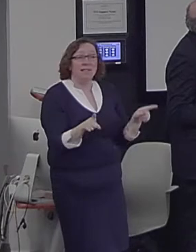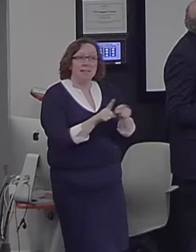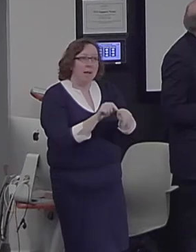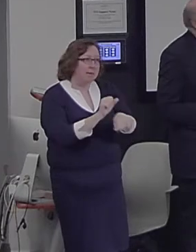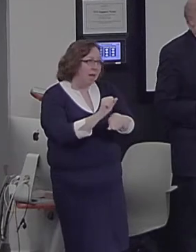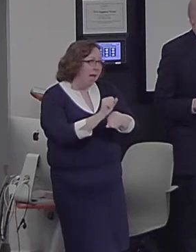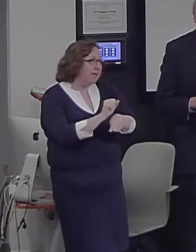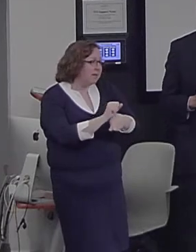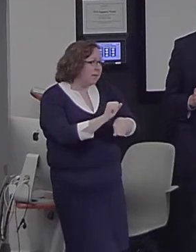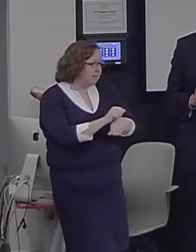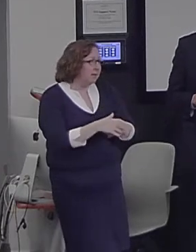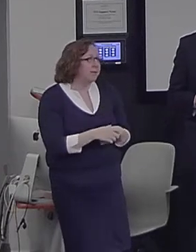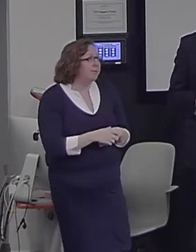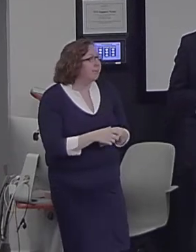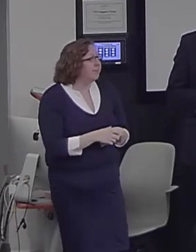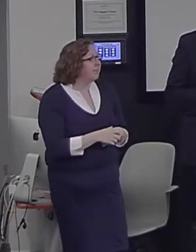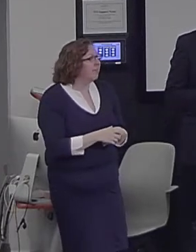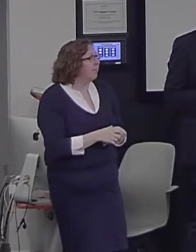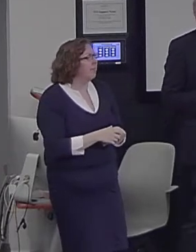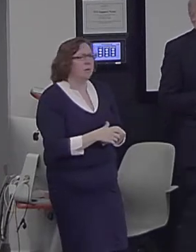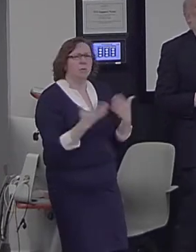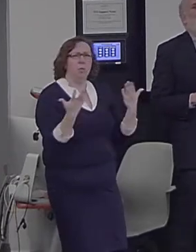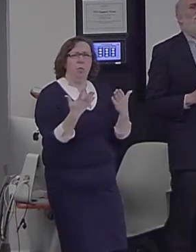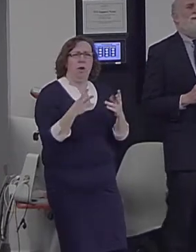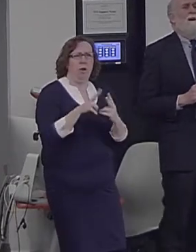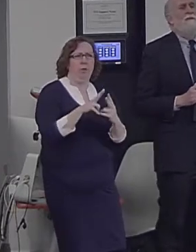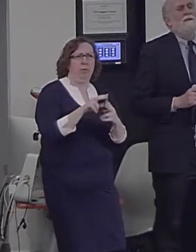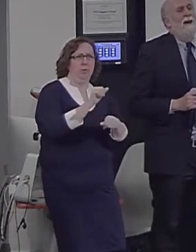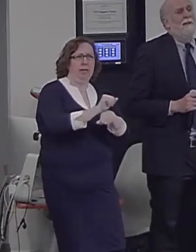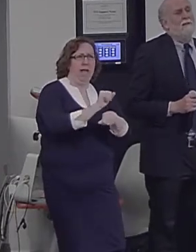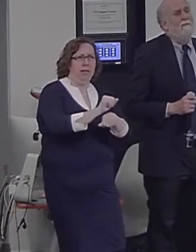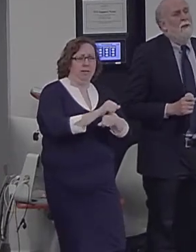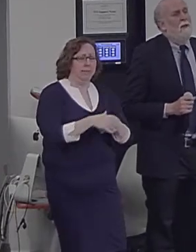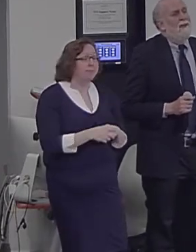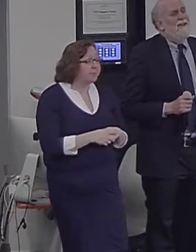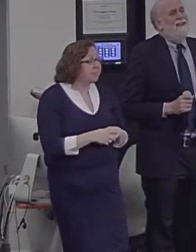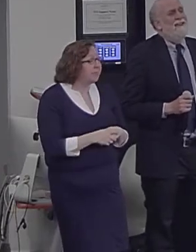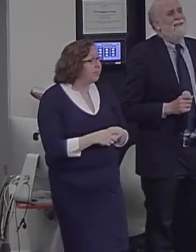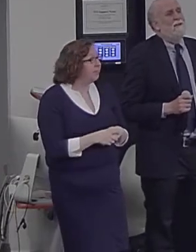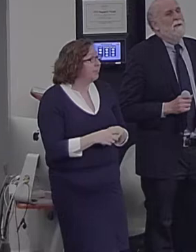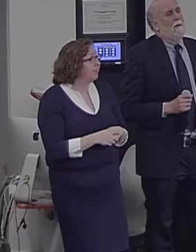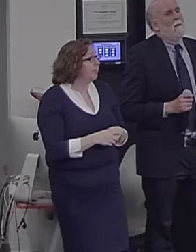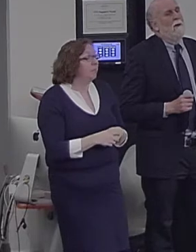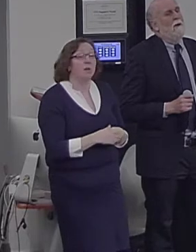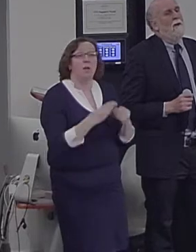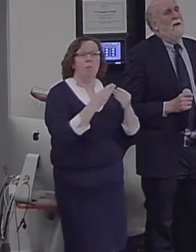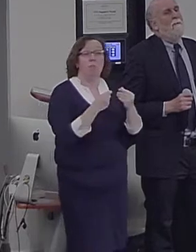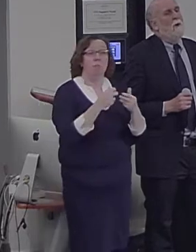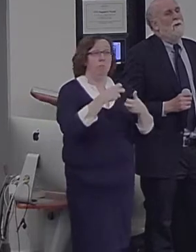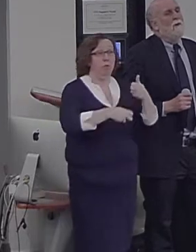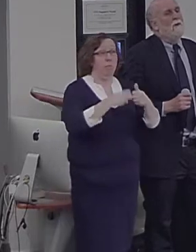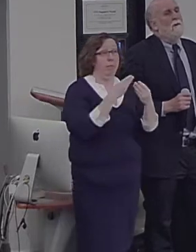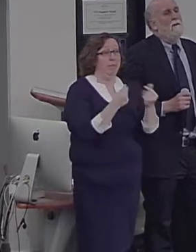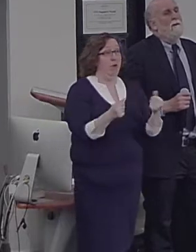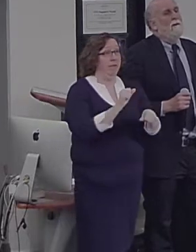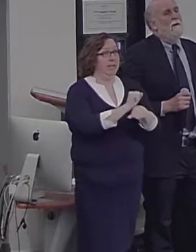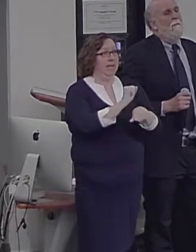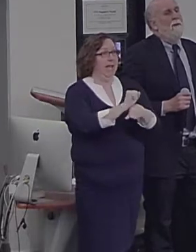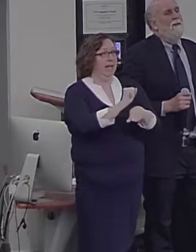So what are these tasks? Well the problem solving task is what we called a personal means